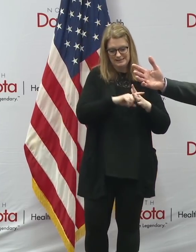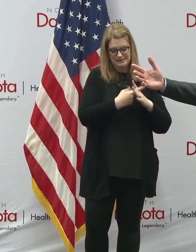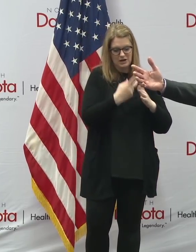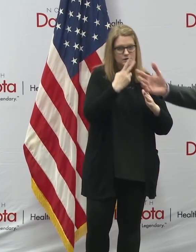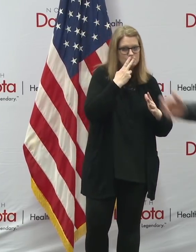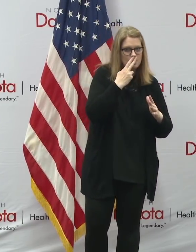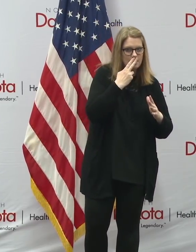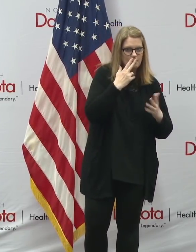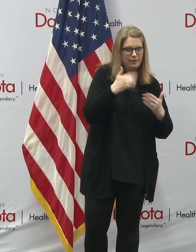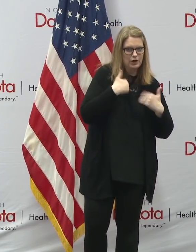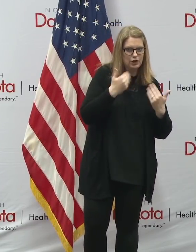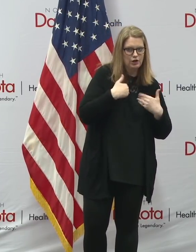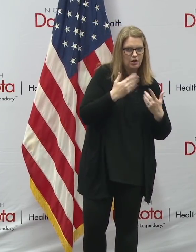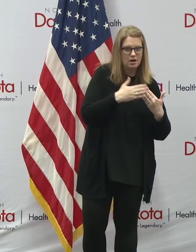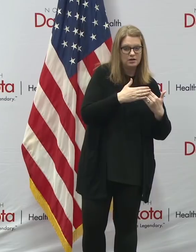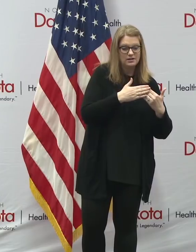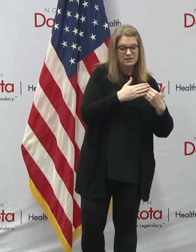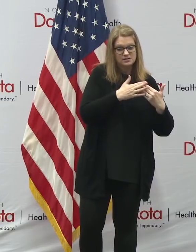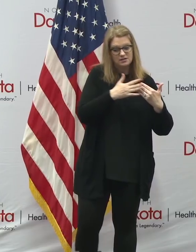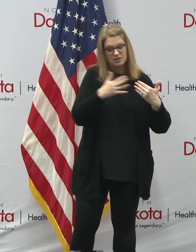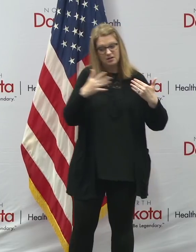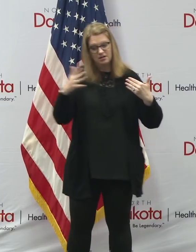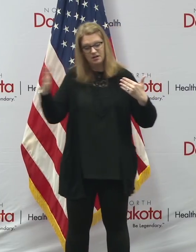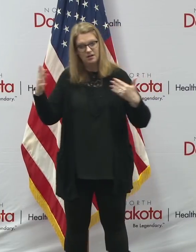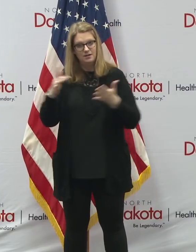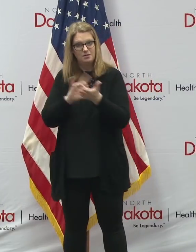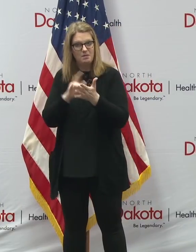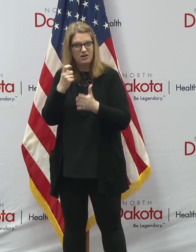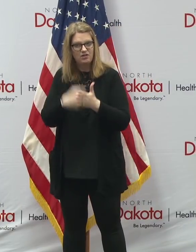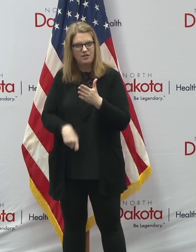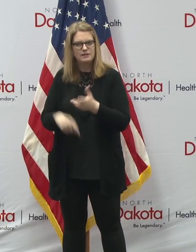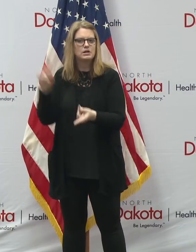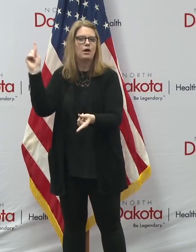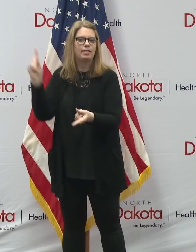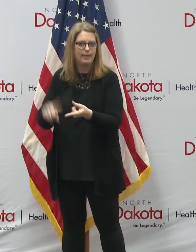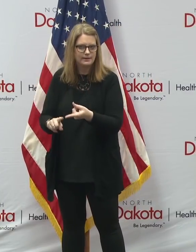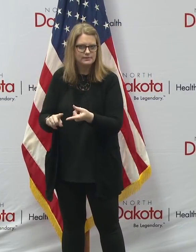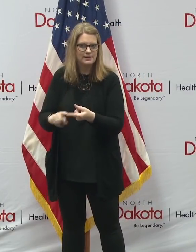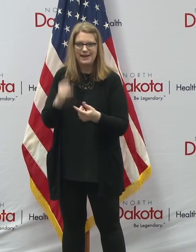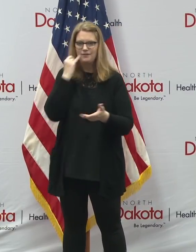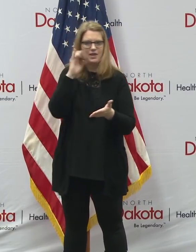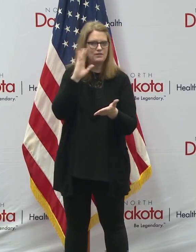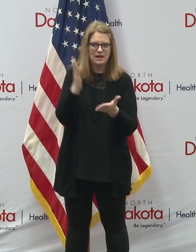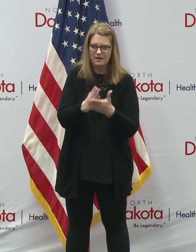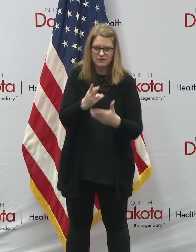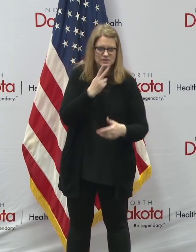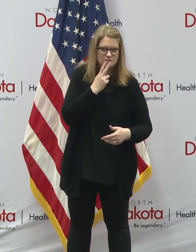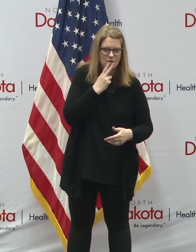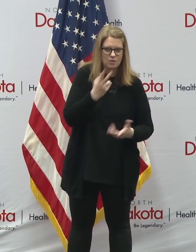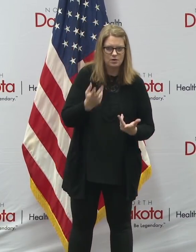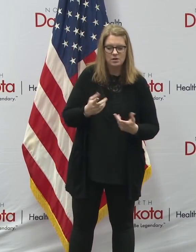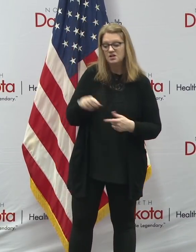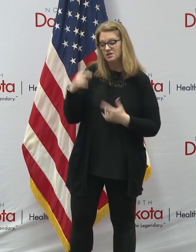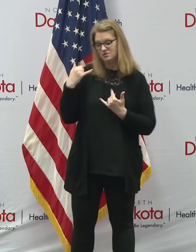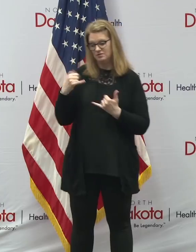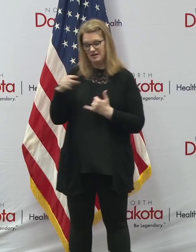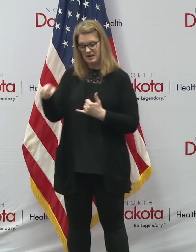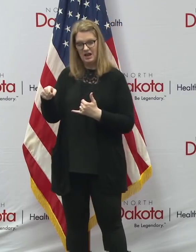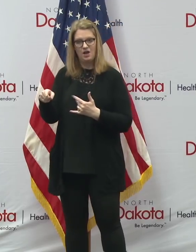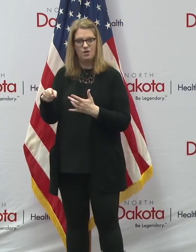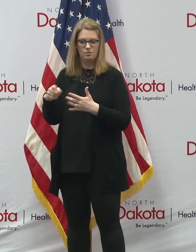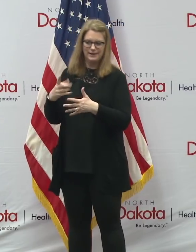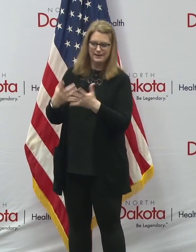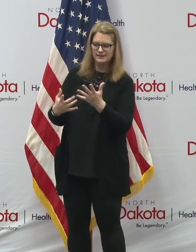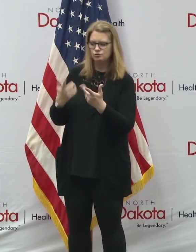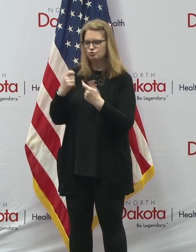you prevent medical costs over the rest of your life. If we can prevent homelessness by supporting in the existing system today and with wraparound